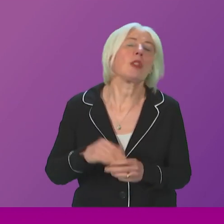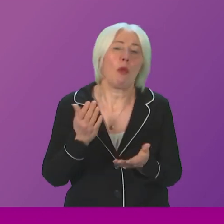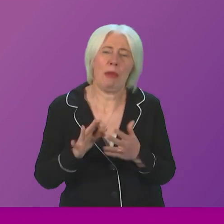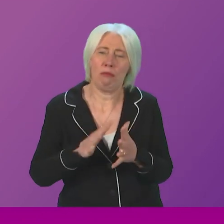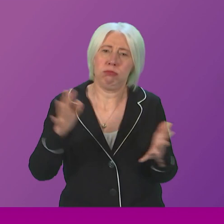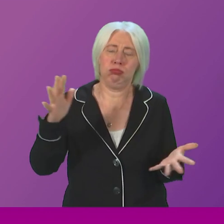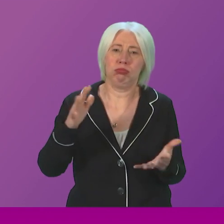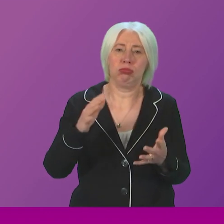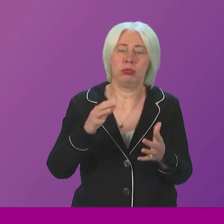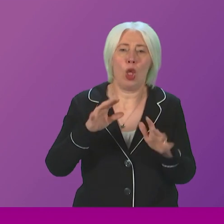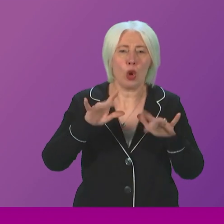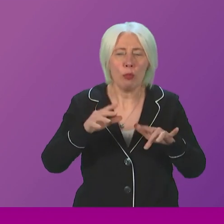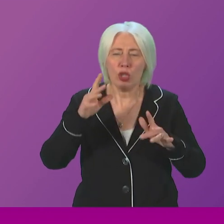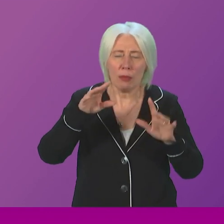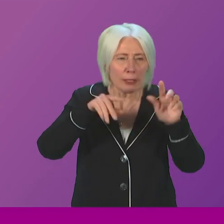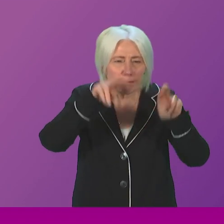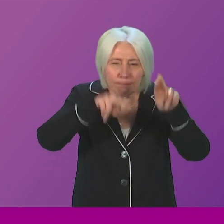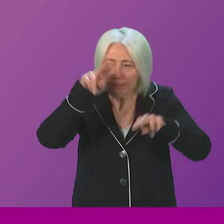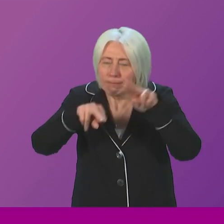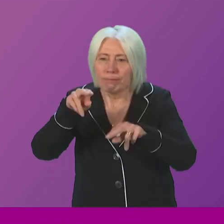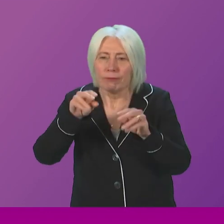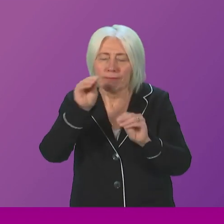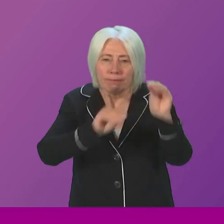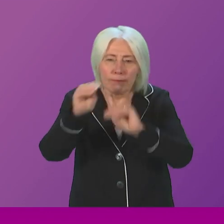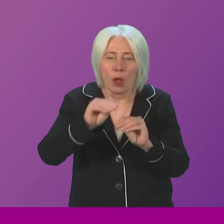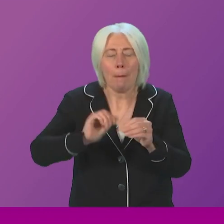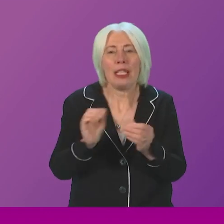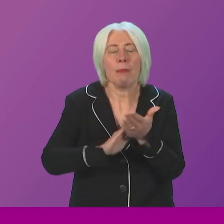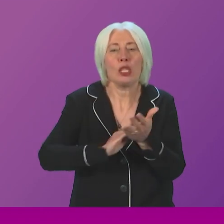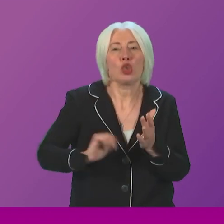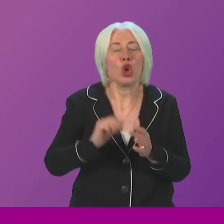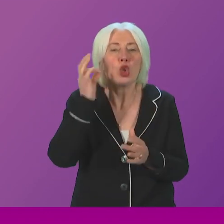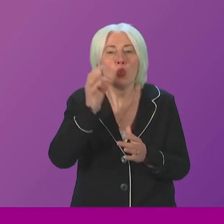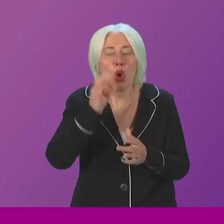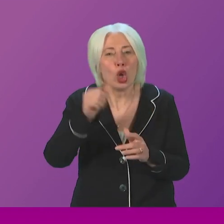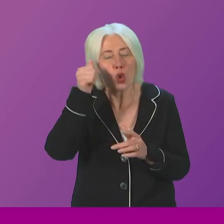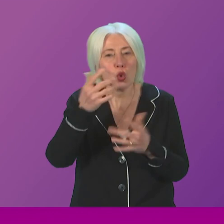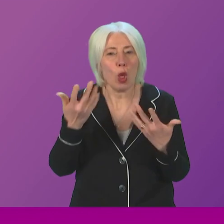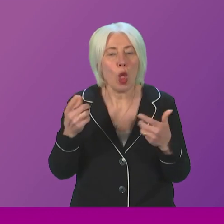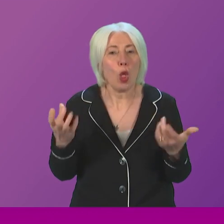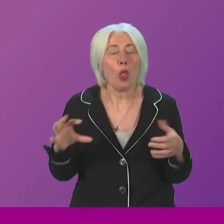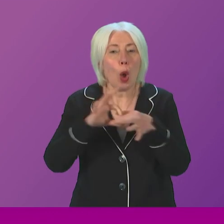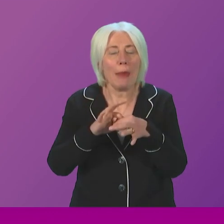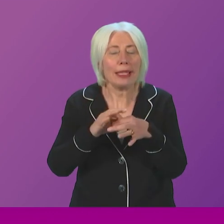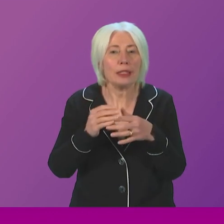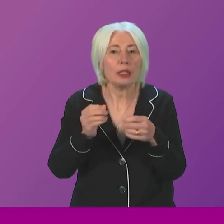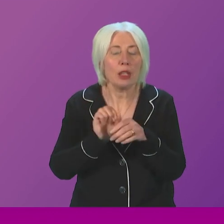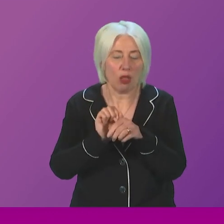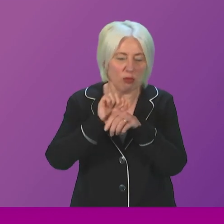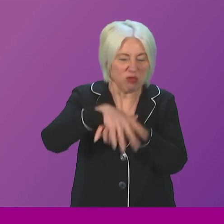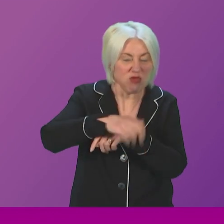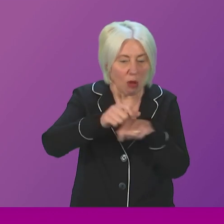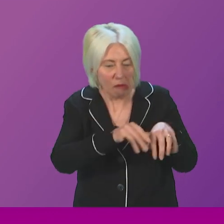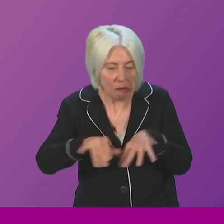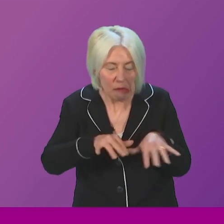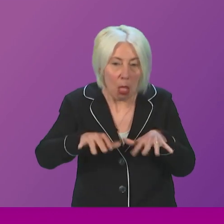extensive computer models, for example, that can allow Scottish Water to understand when those combined sewer overflows will spill under